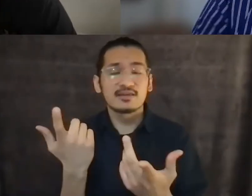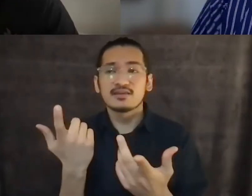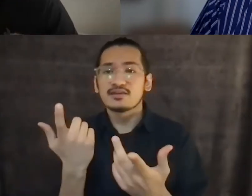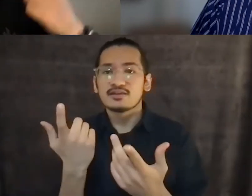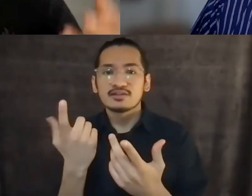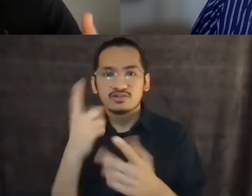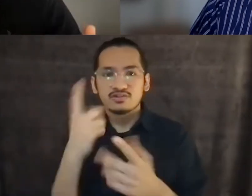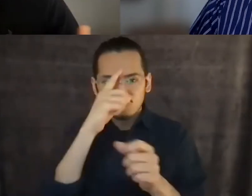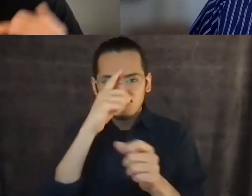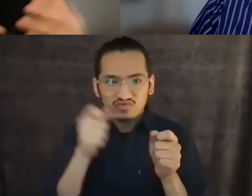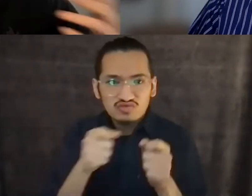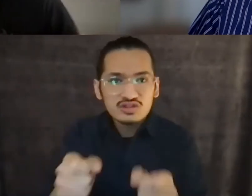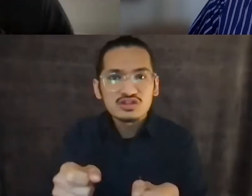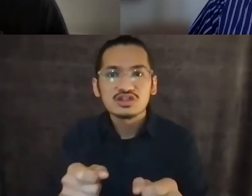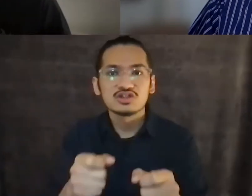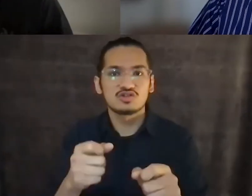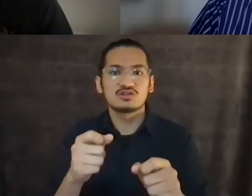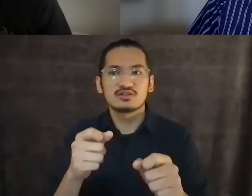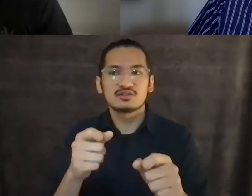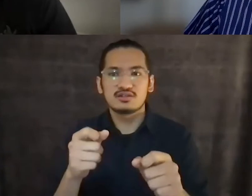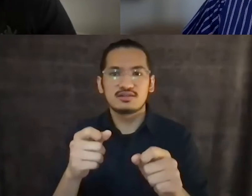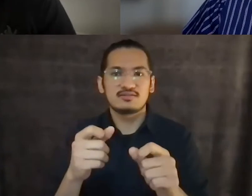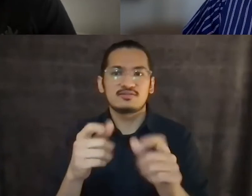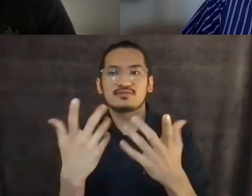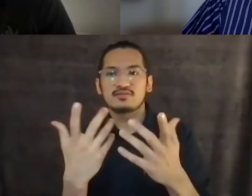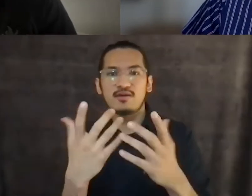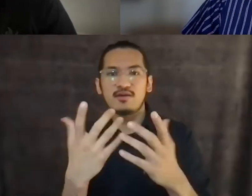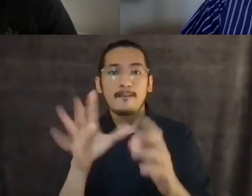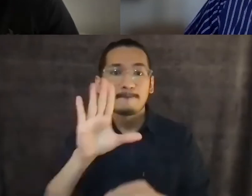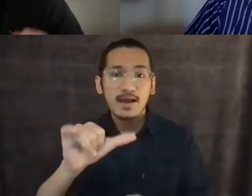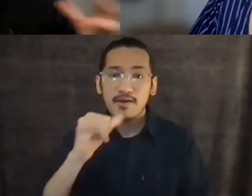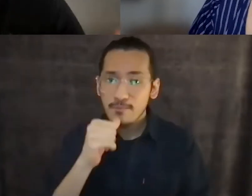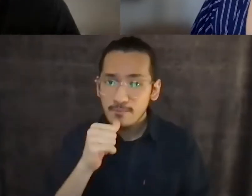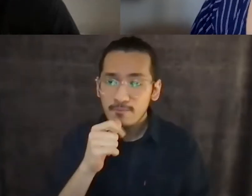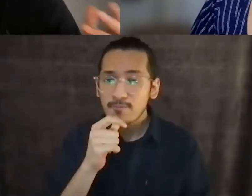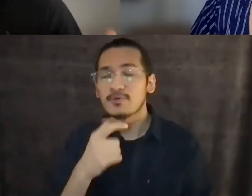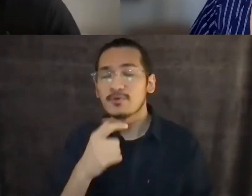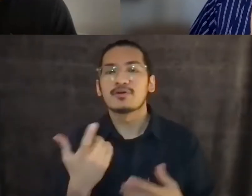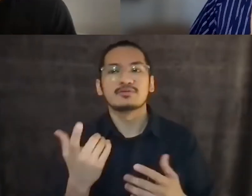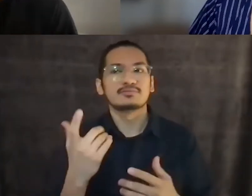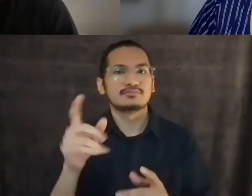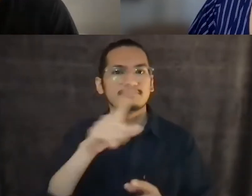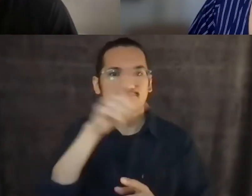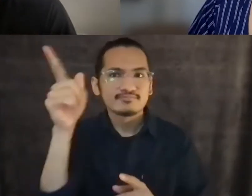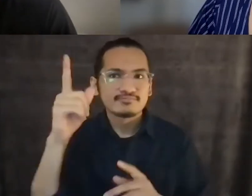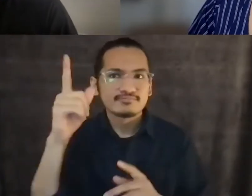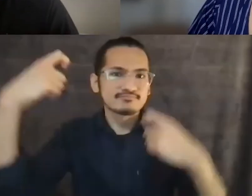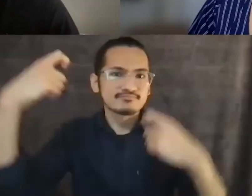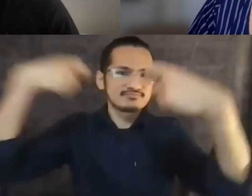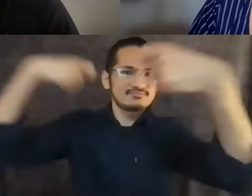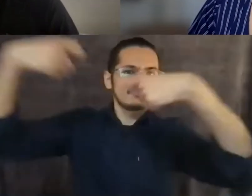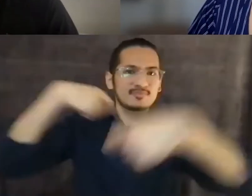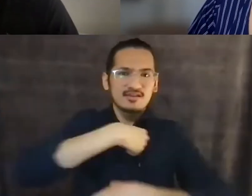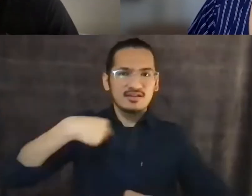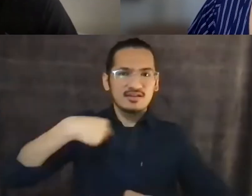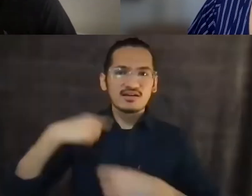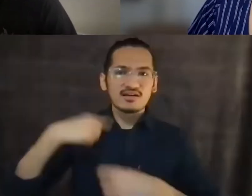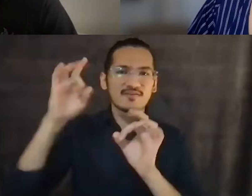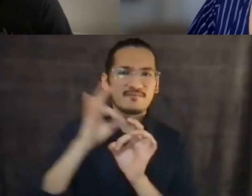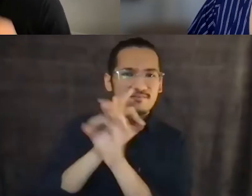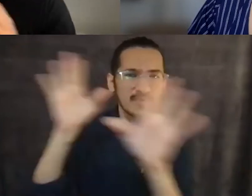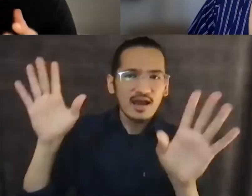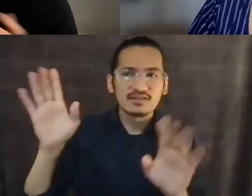policed, sanitized out of our communities through a really, you know, violent experience of colonialism.